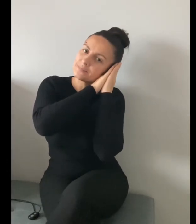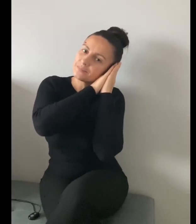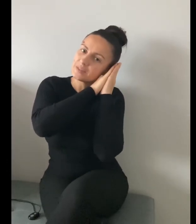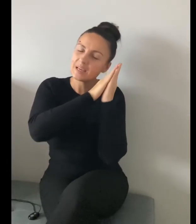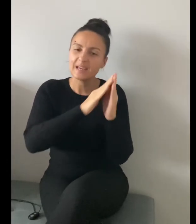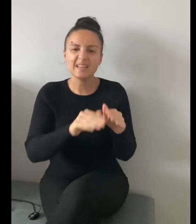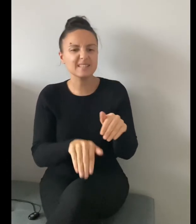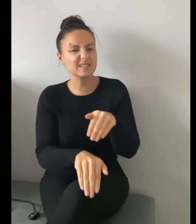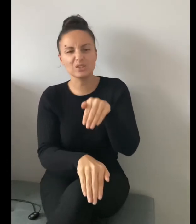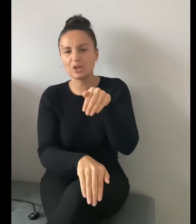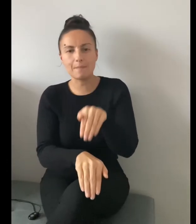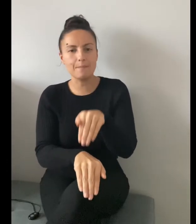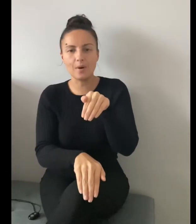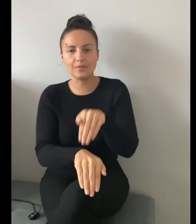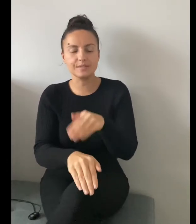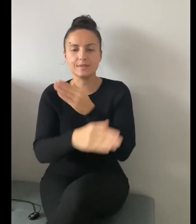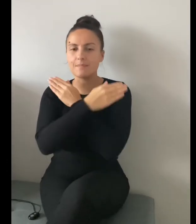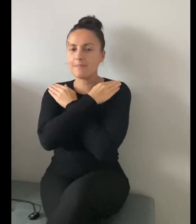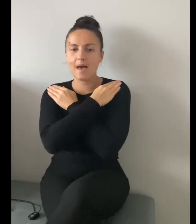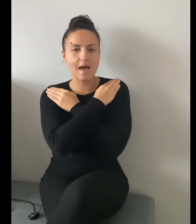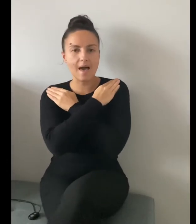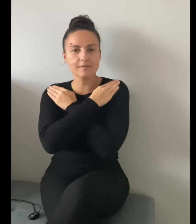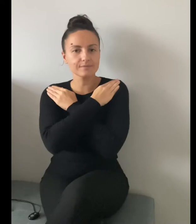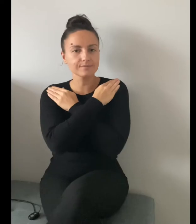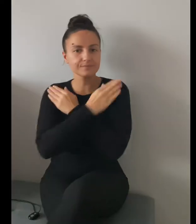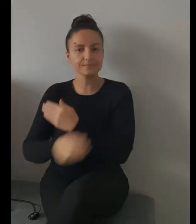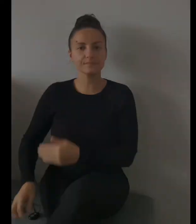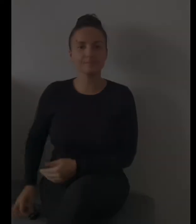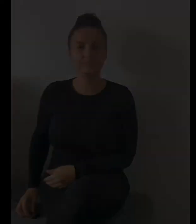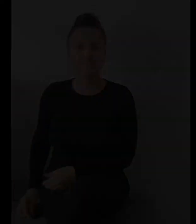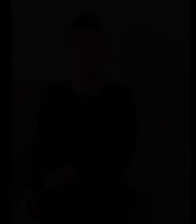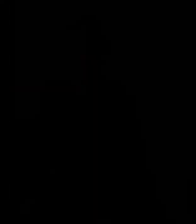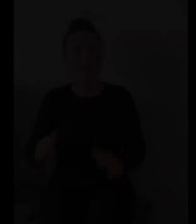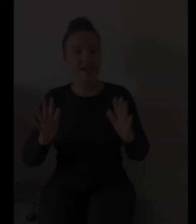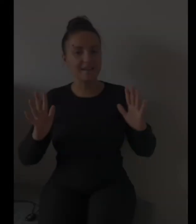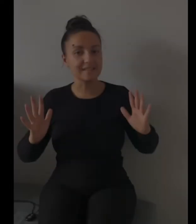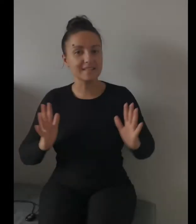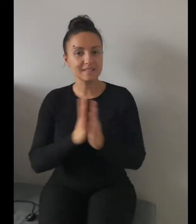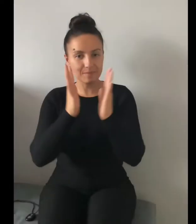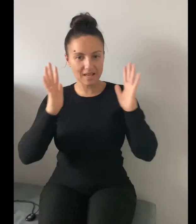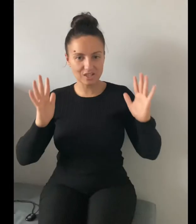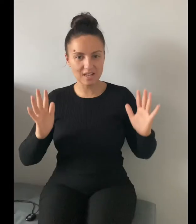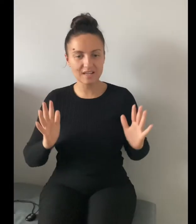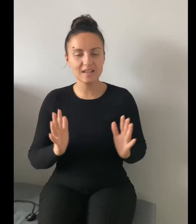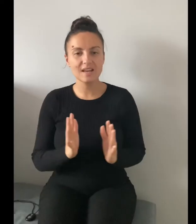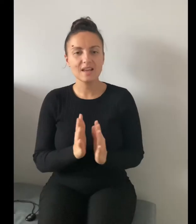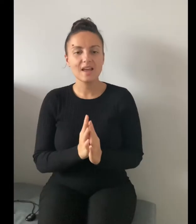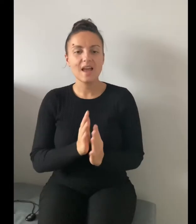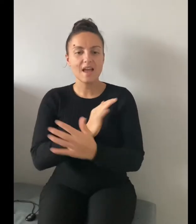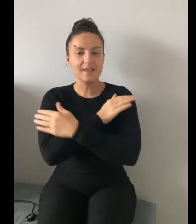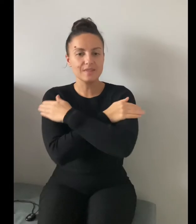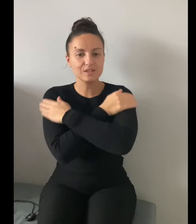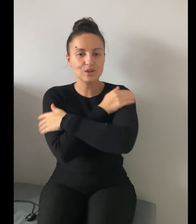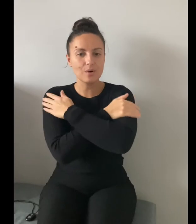He's such a bothersome bear. Is he splashing in the tub?